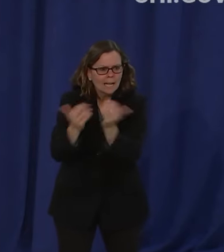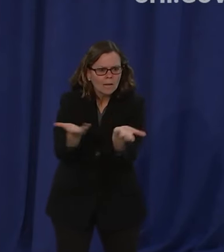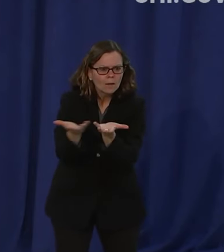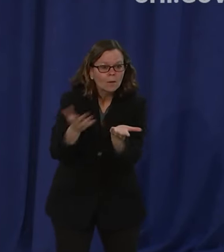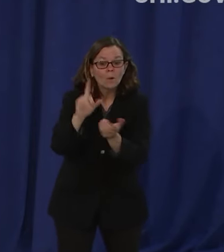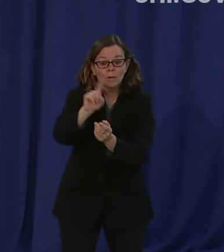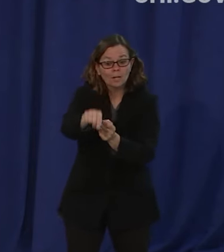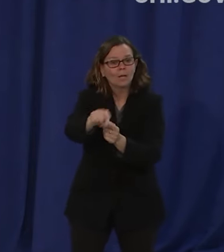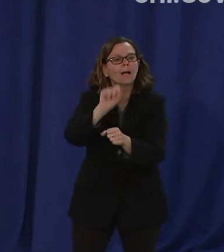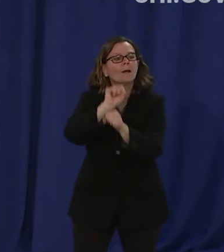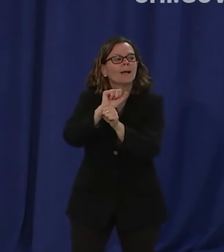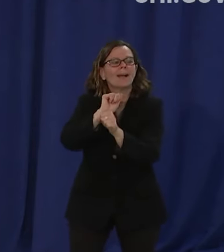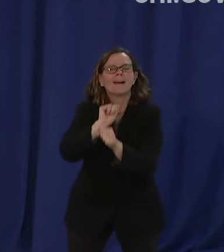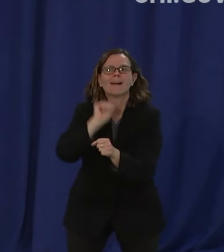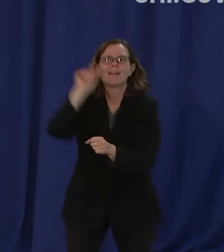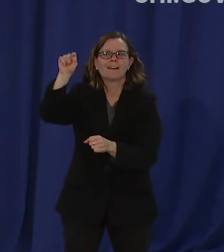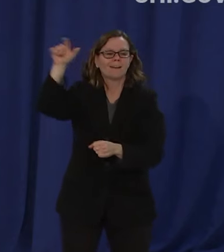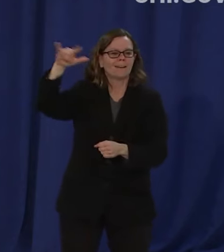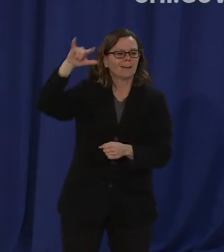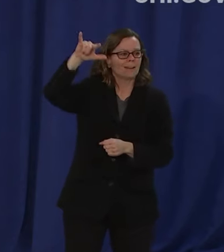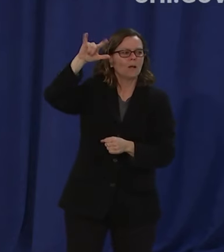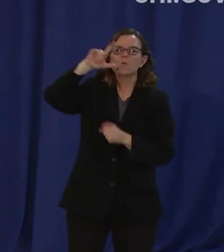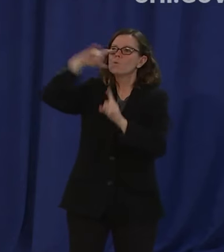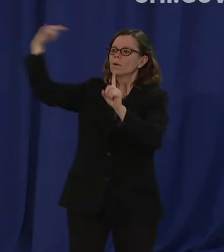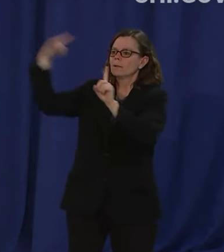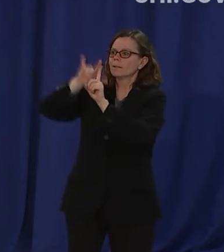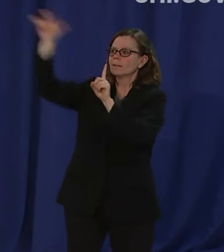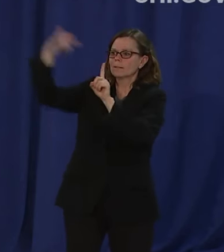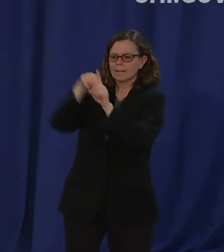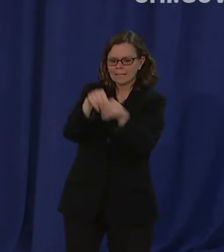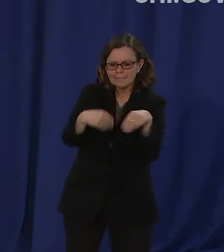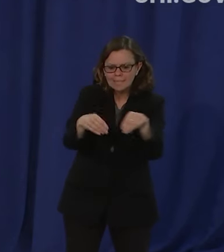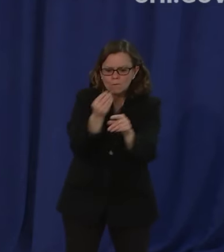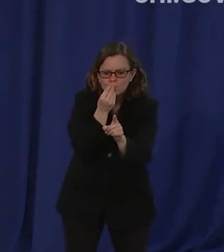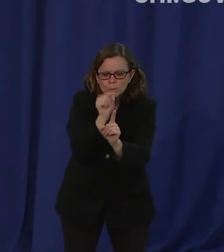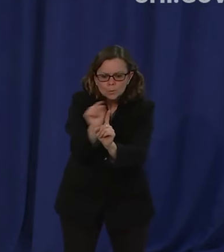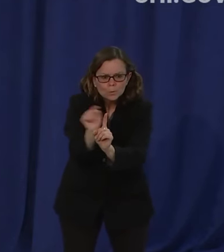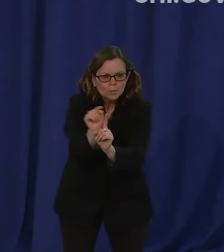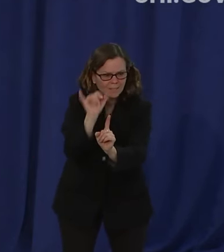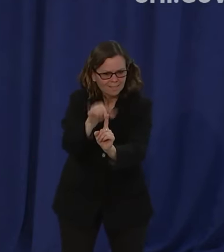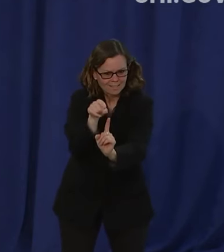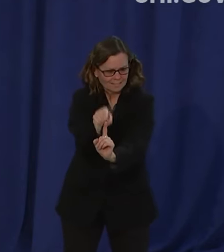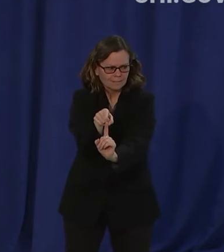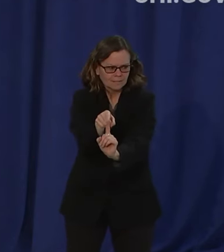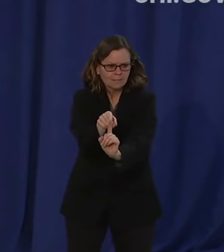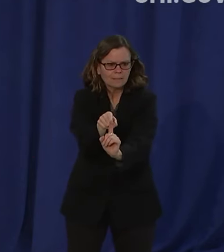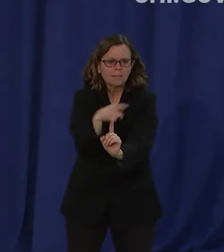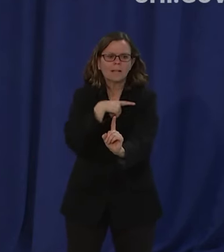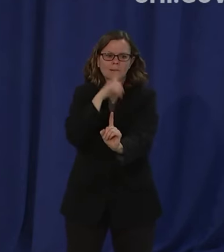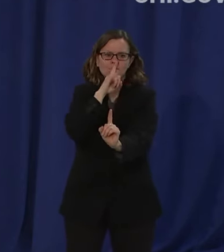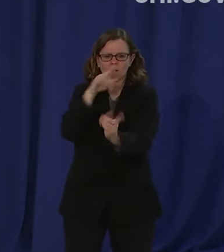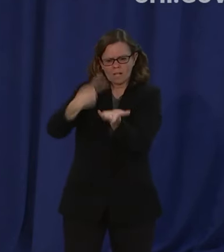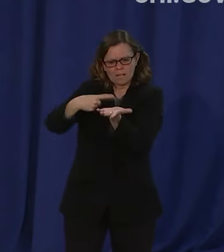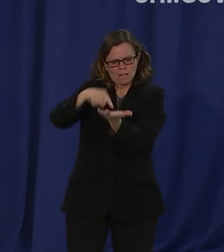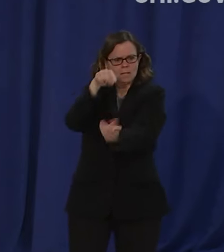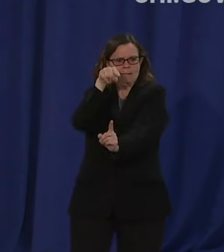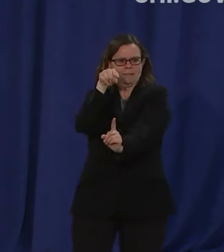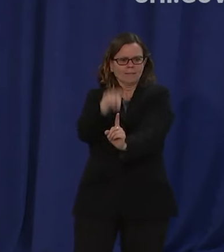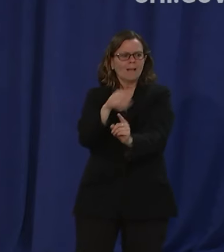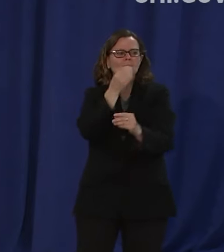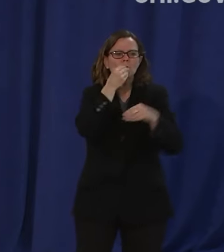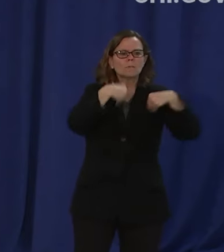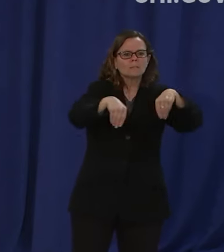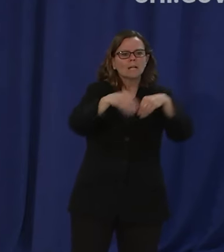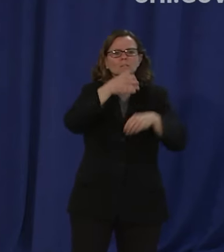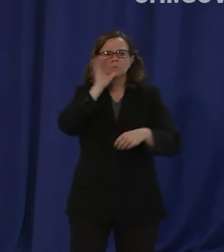um i want to make sure that there's robust transparency and discussion and debate around that but it's about concessionaires it's not